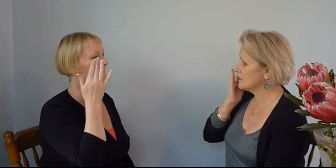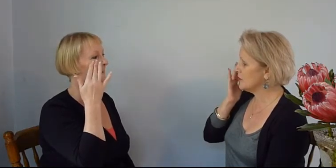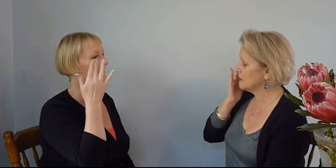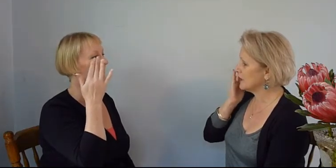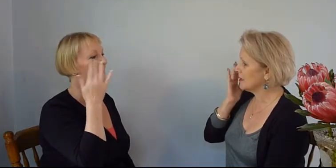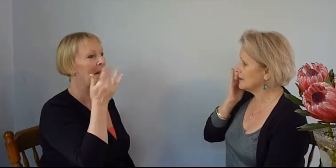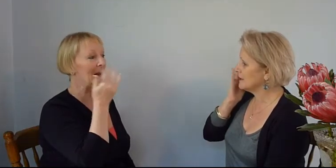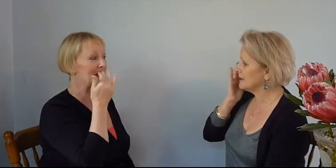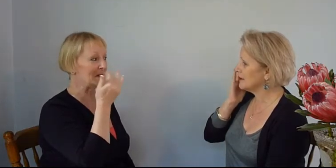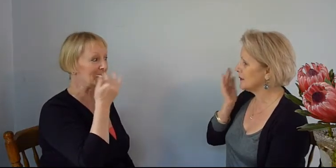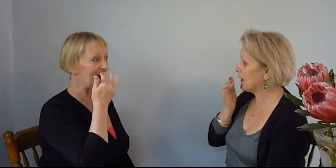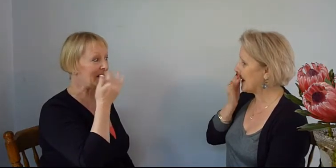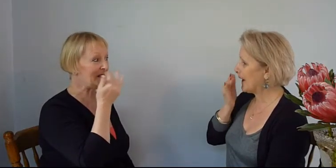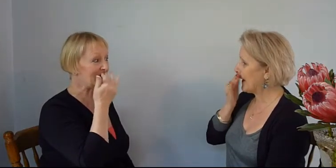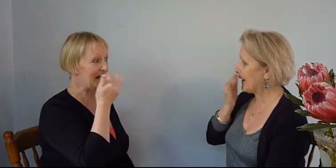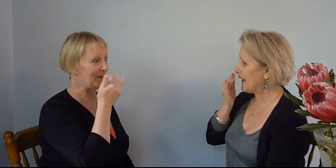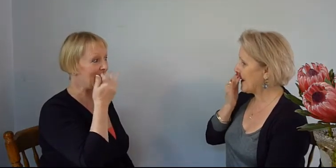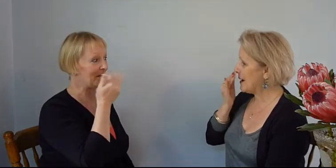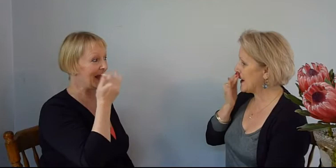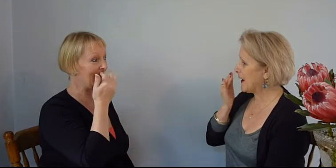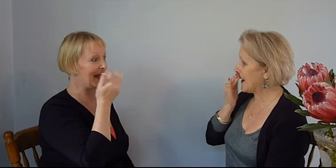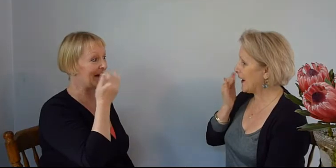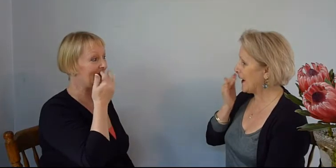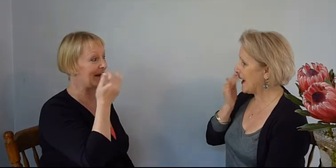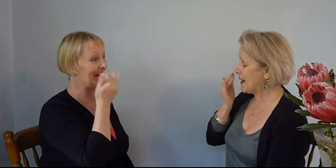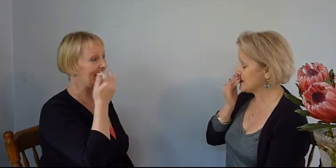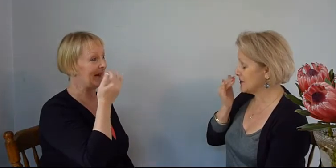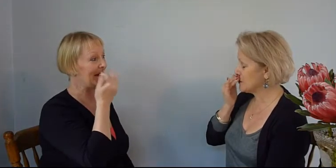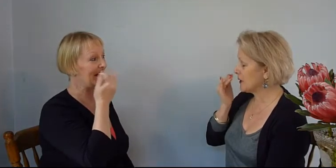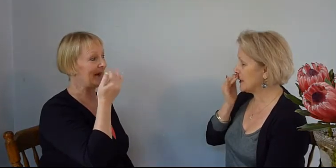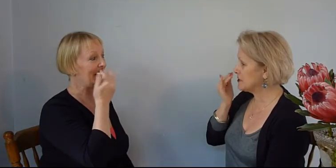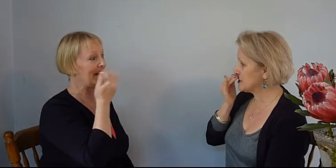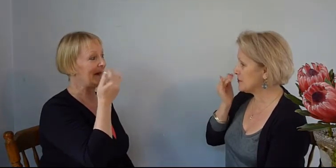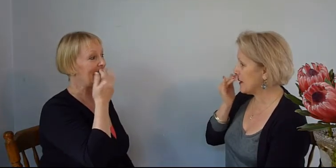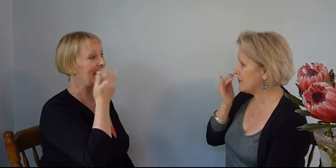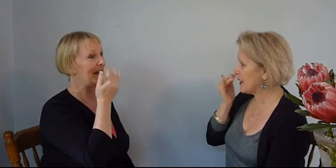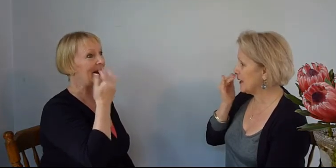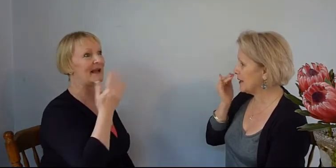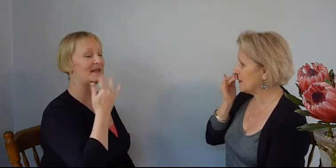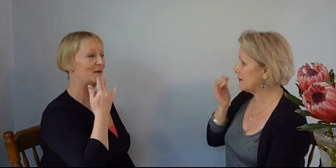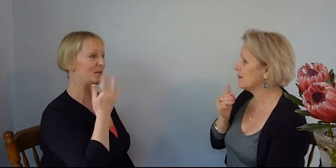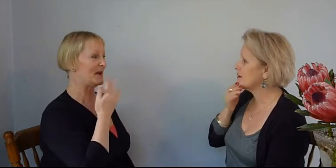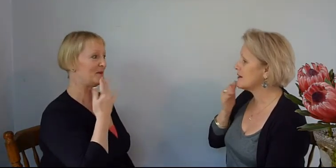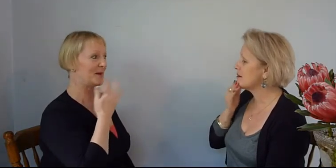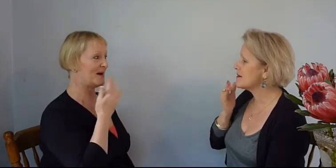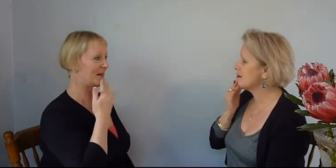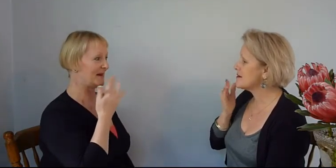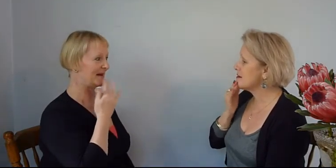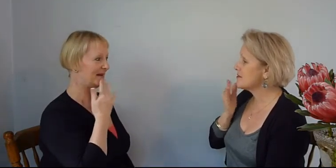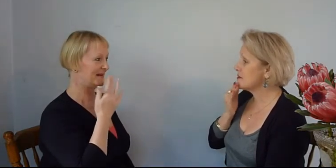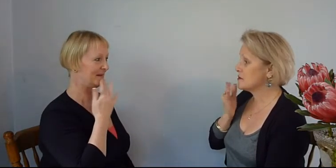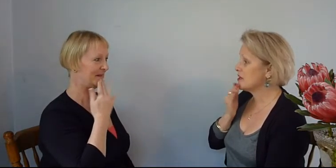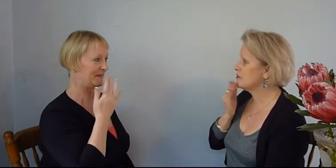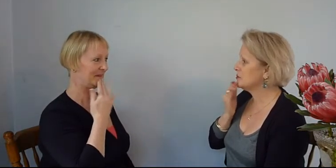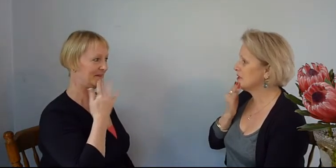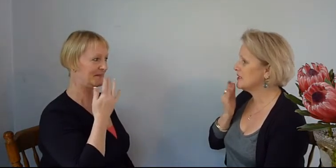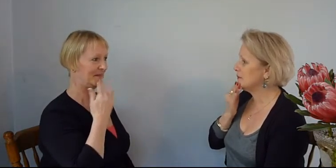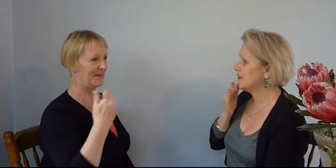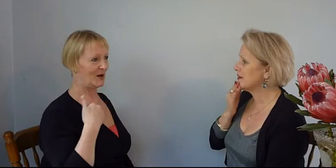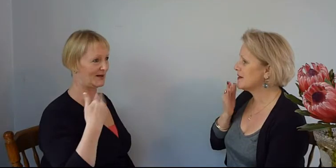wobbling. As I took each step up that ladder. As I took each step up that ladder. There were people behind me. There were people behind me. I was